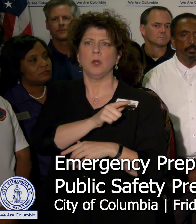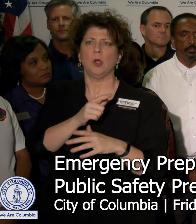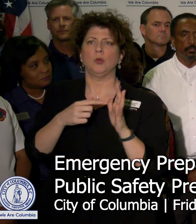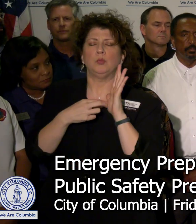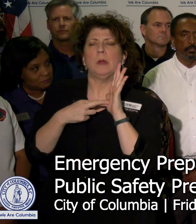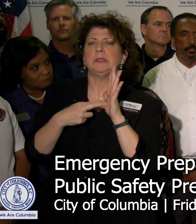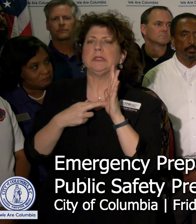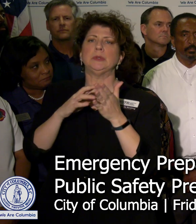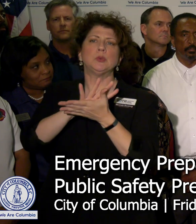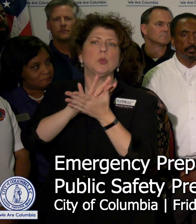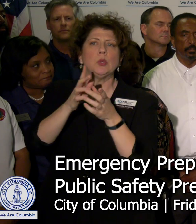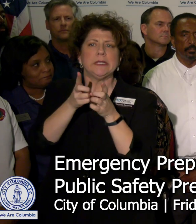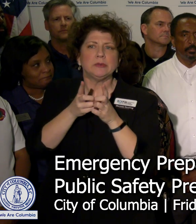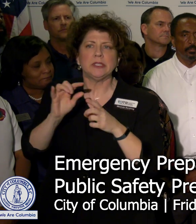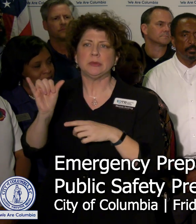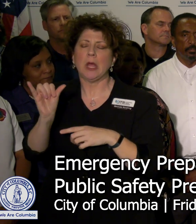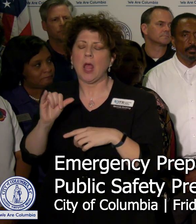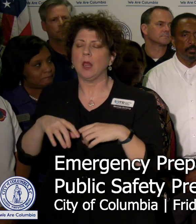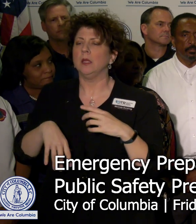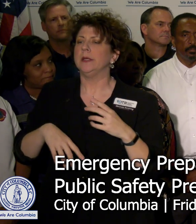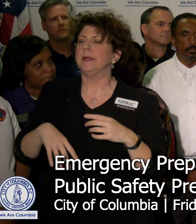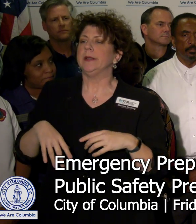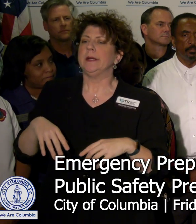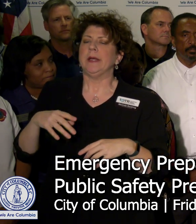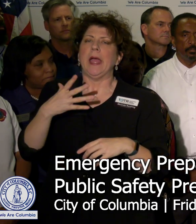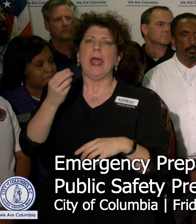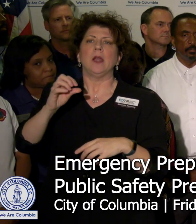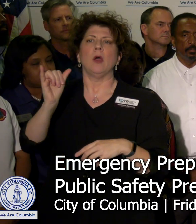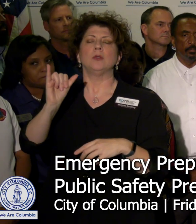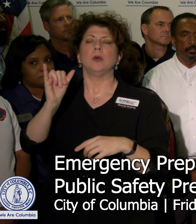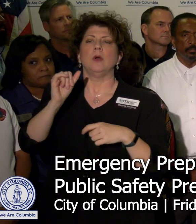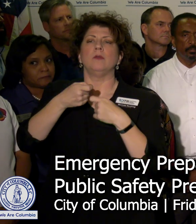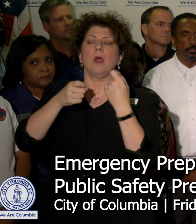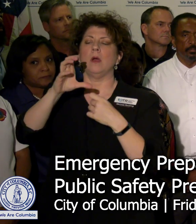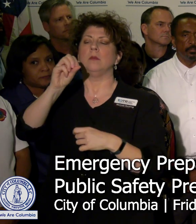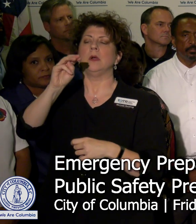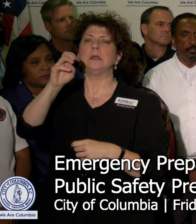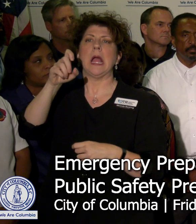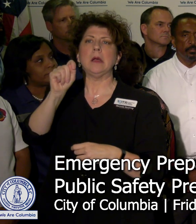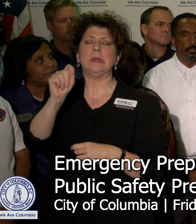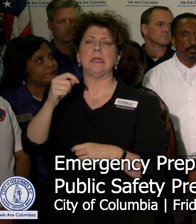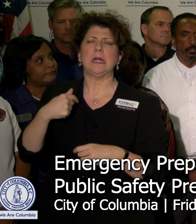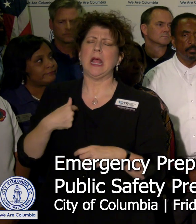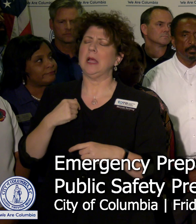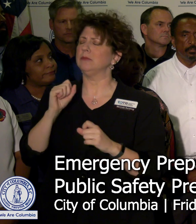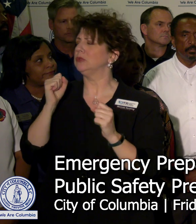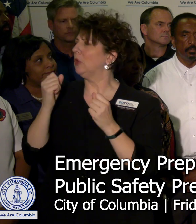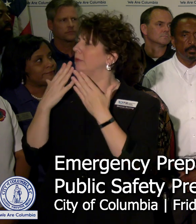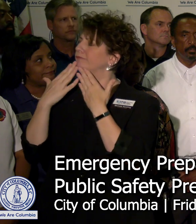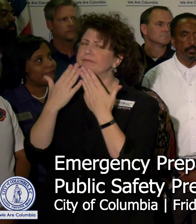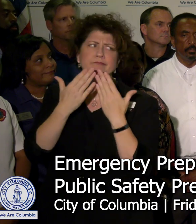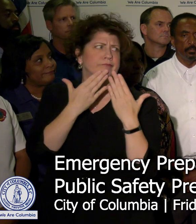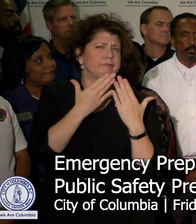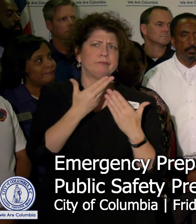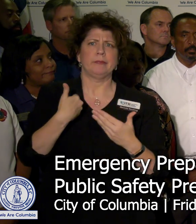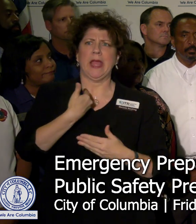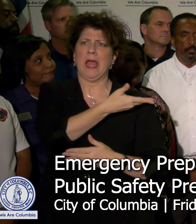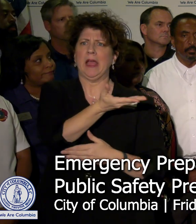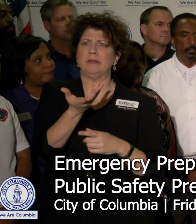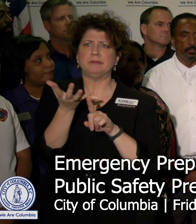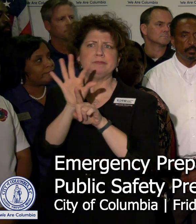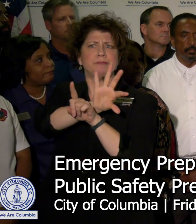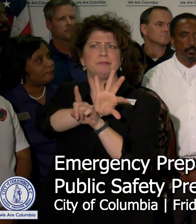districts with any updates and John Ando from the comment. I'm so thankful to be surrounded by my colleagues on